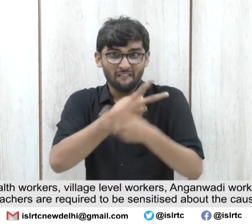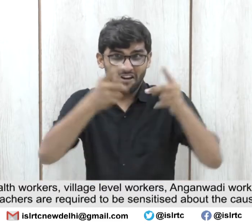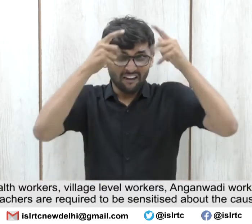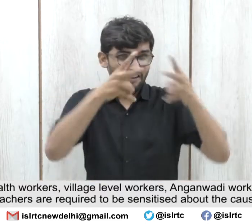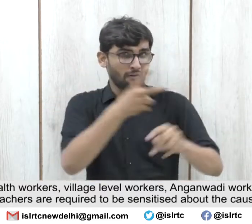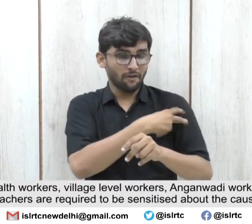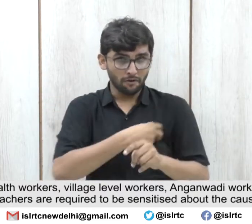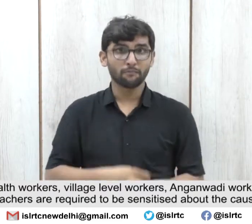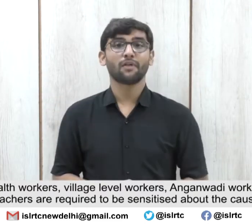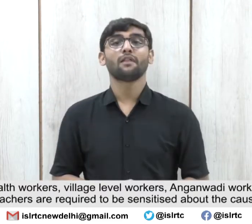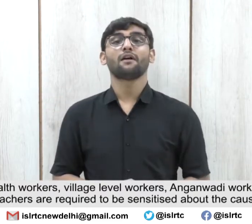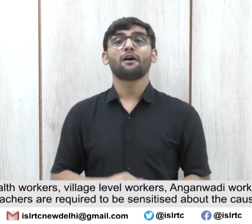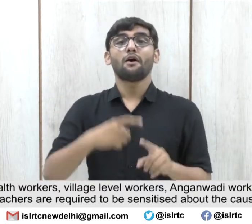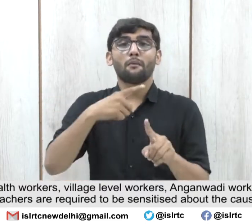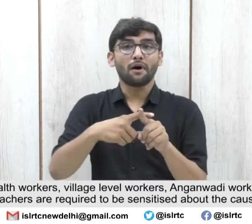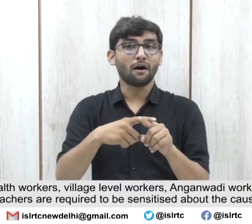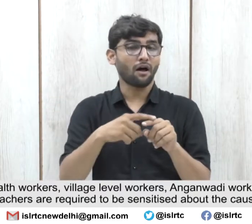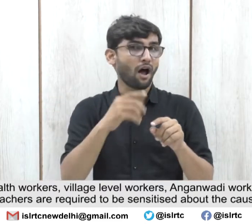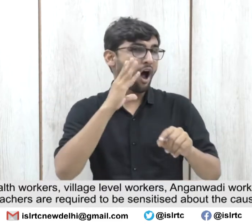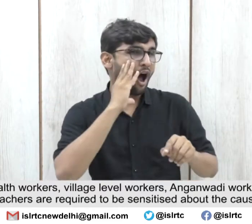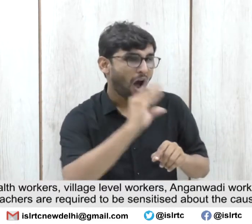village level workers,